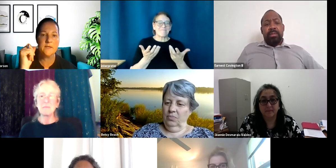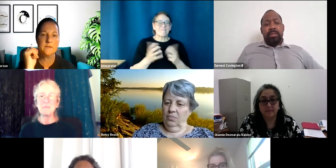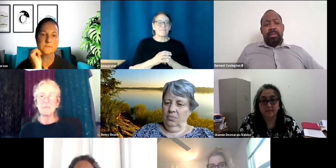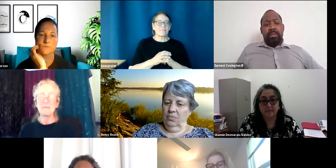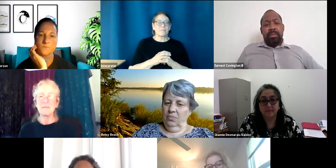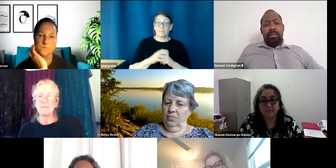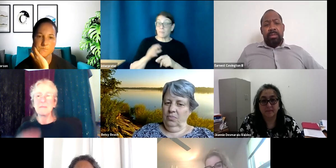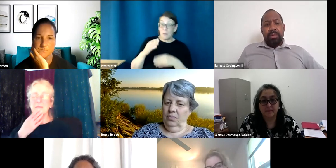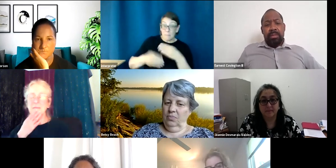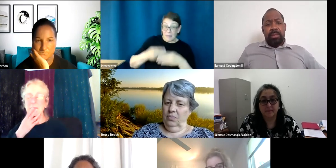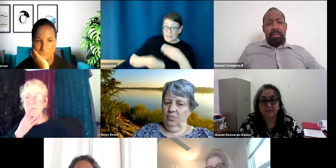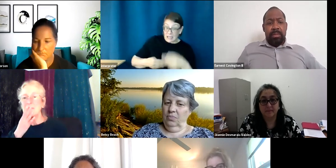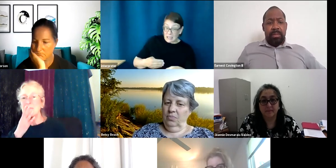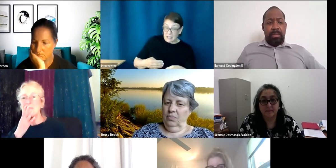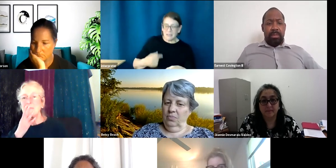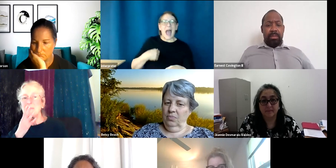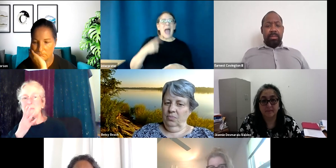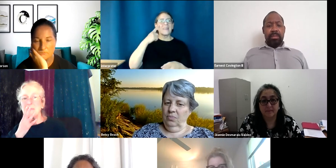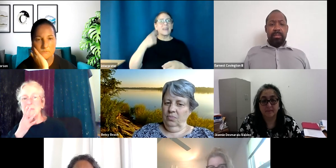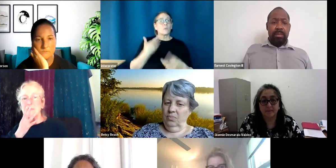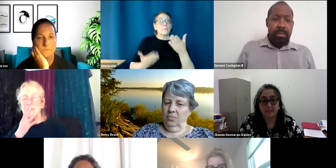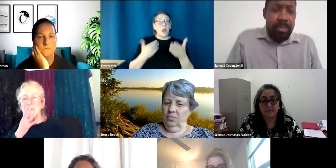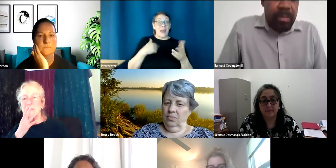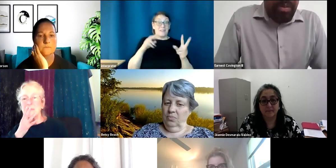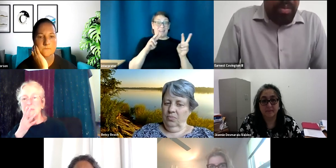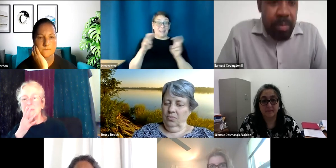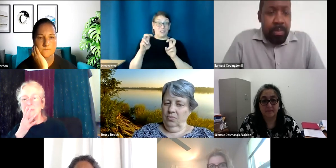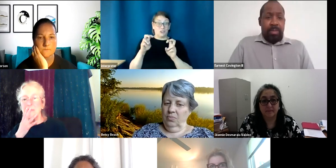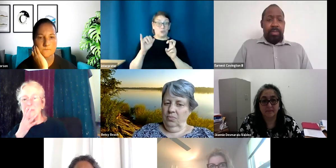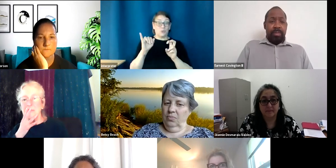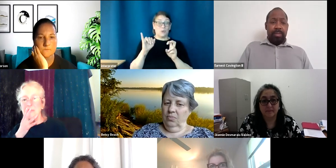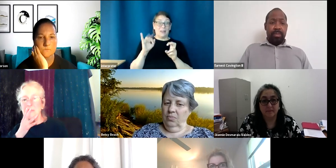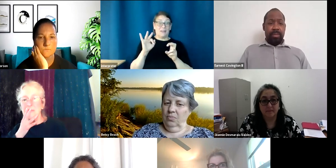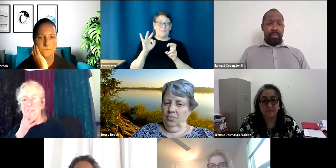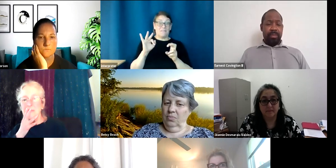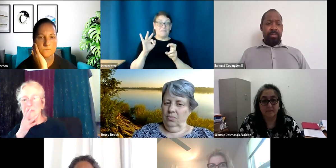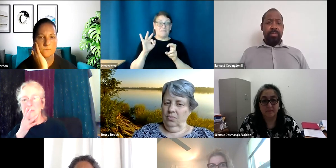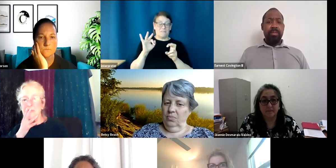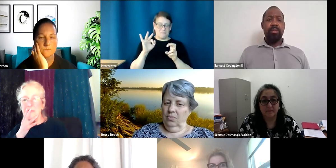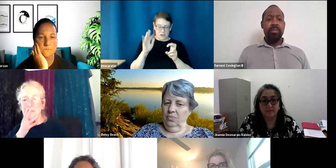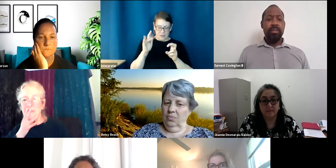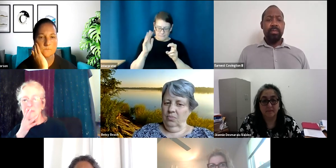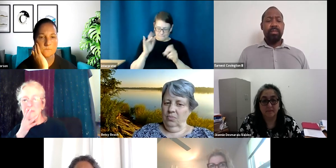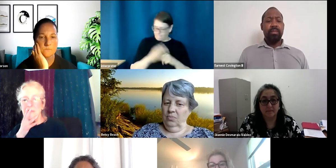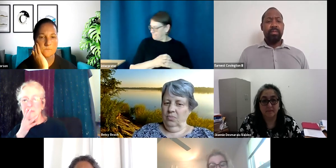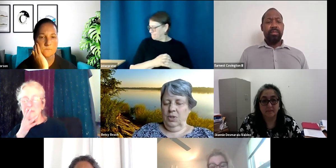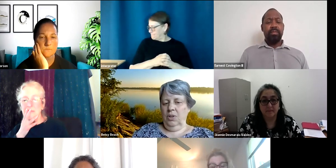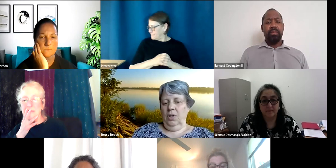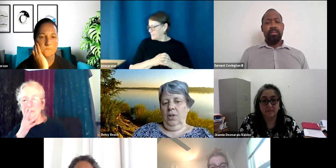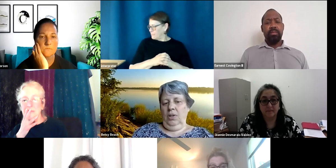I think that we might have some issue though with, um, uh, with, um, some of the deaf